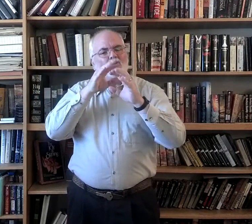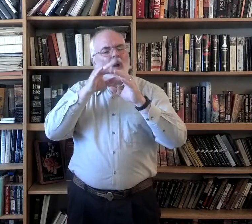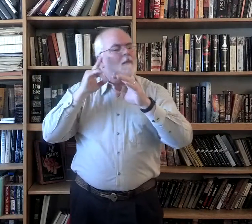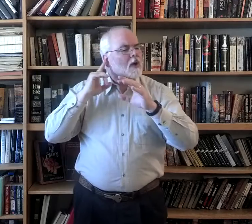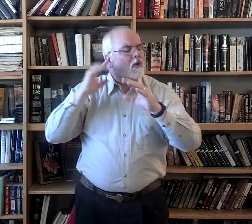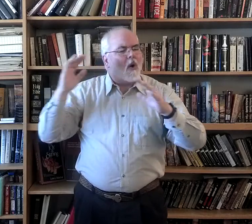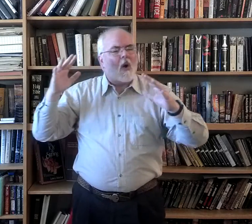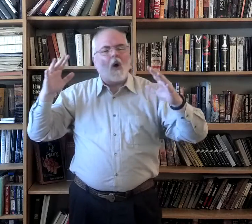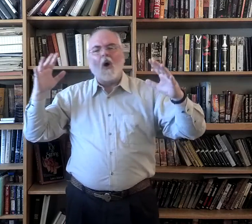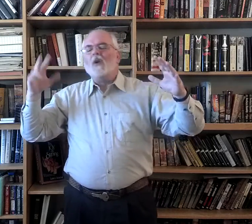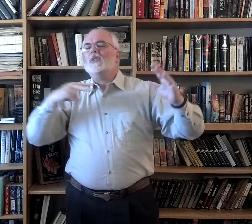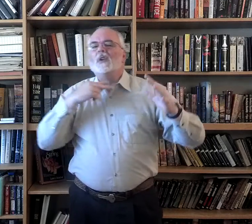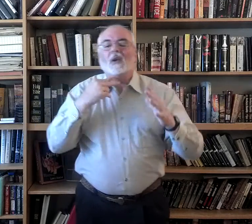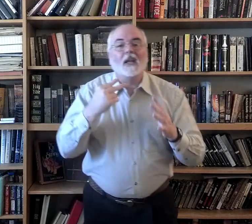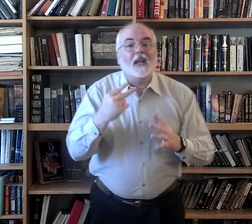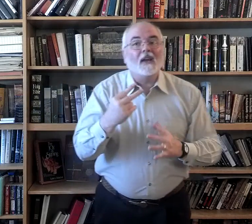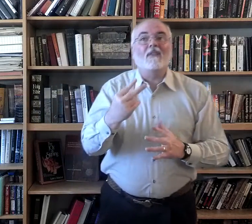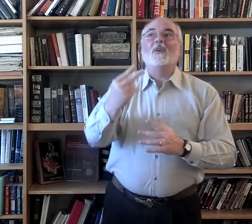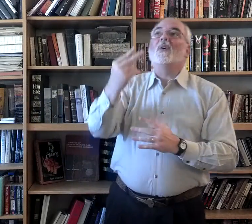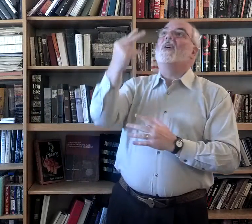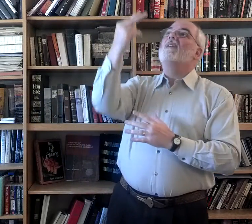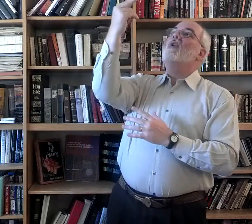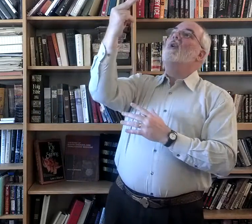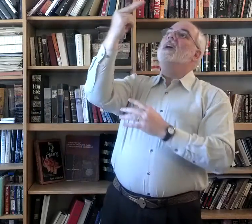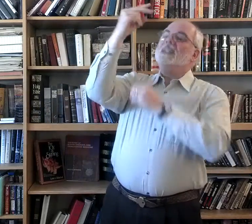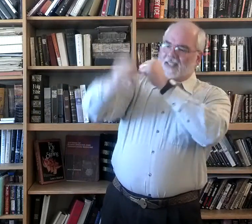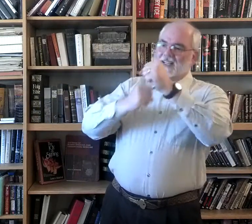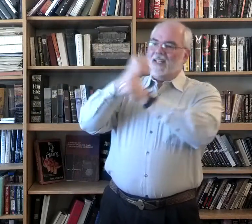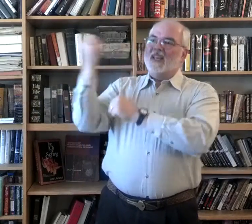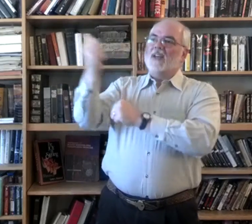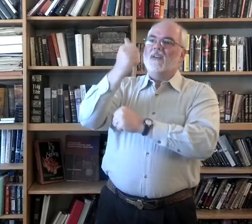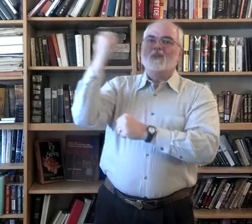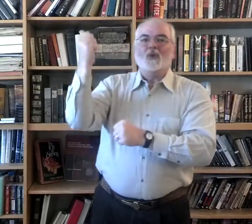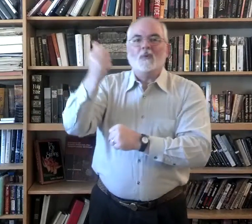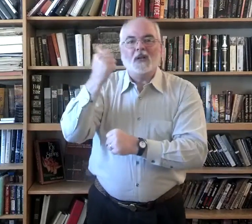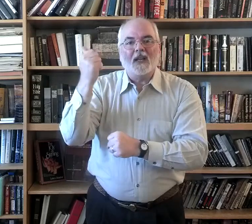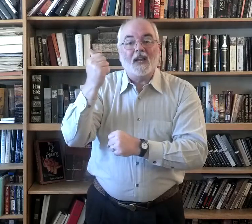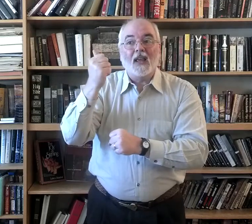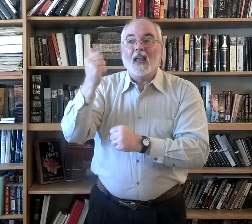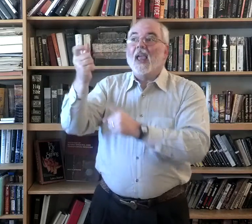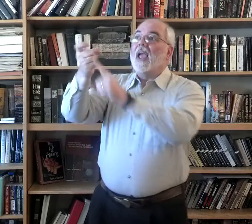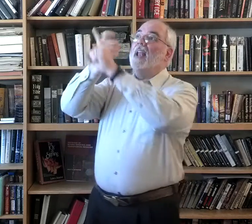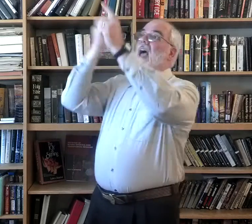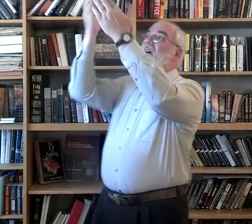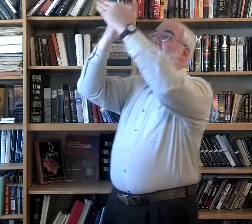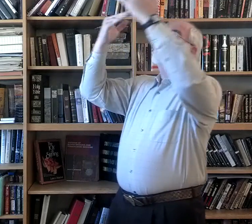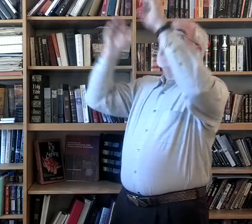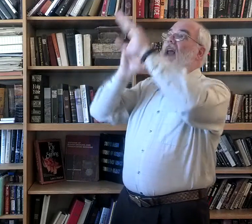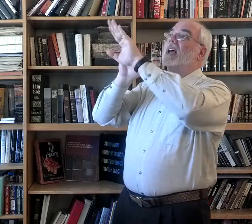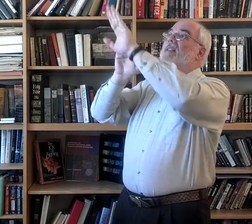trumpet call, so lift your voice. It's a year of jubilee, and out of Zion's